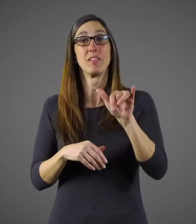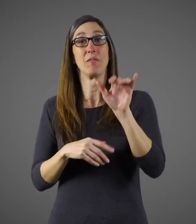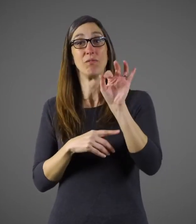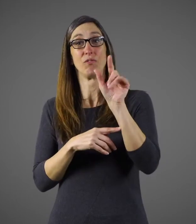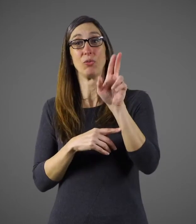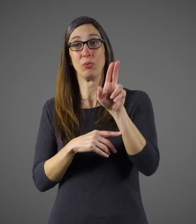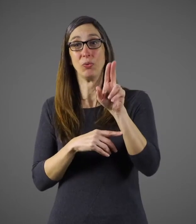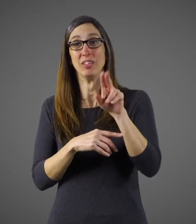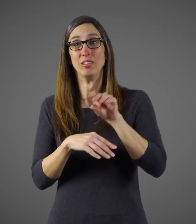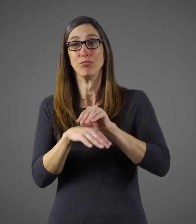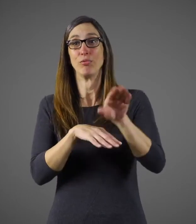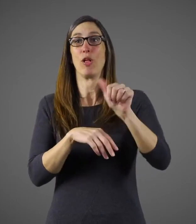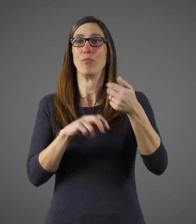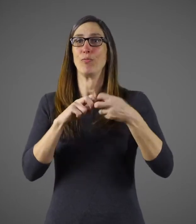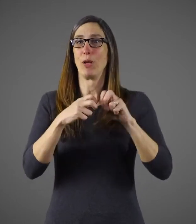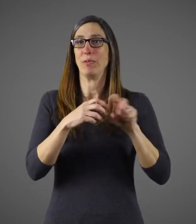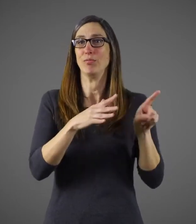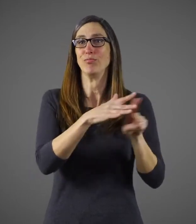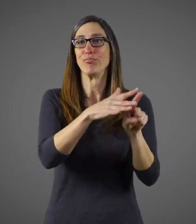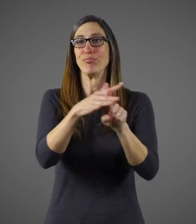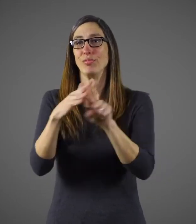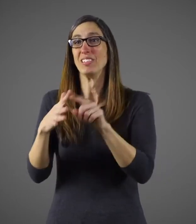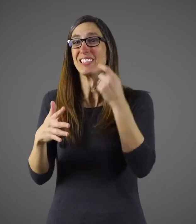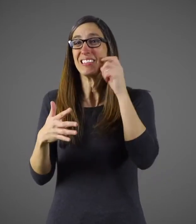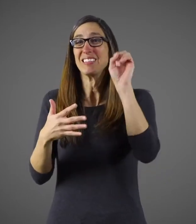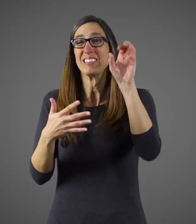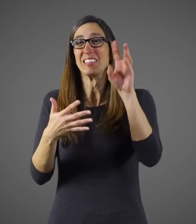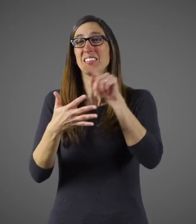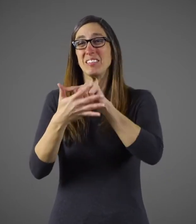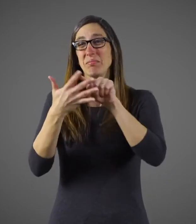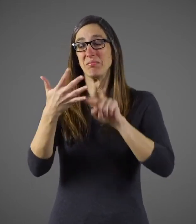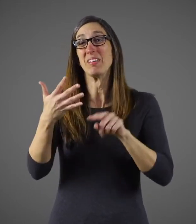Flu can make any of these other problems you already have get even worse.